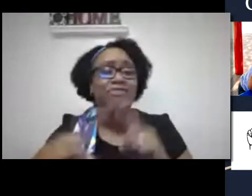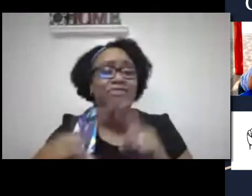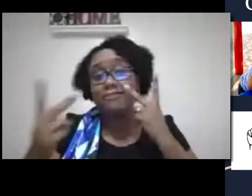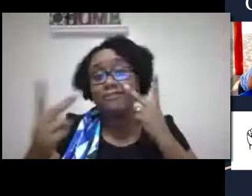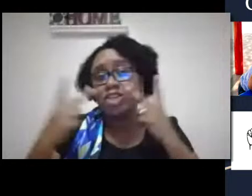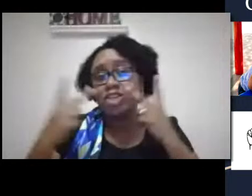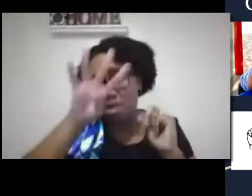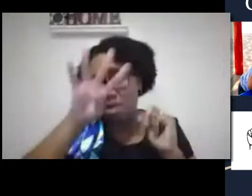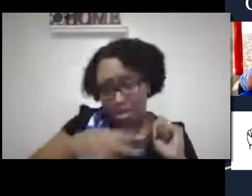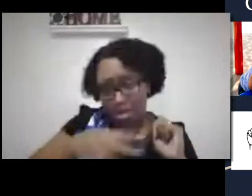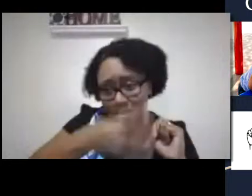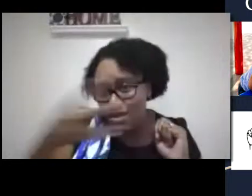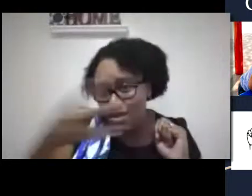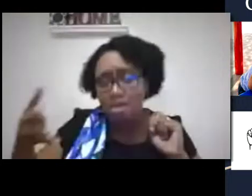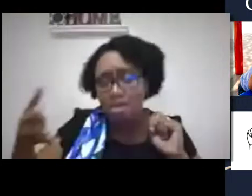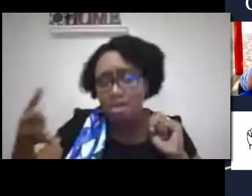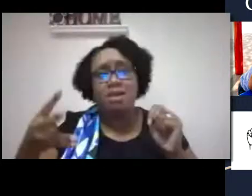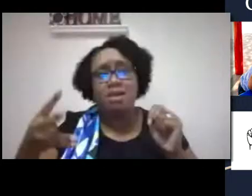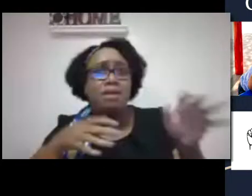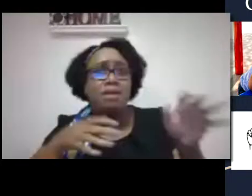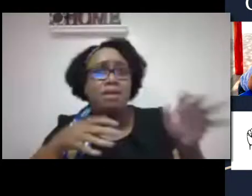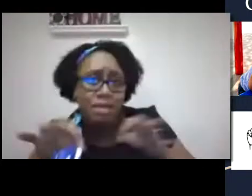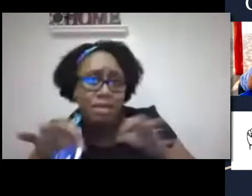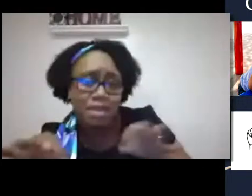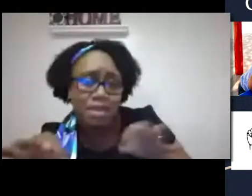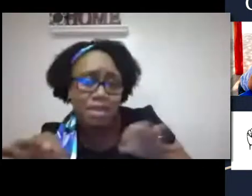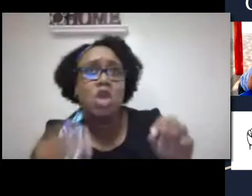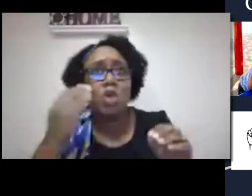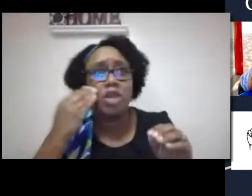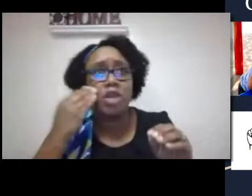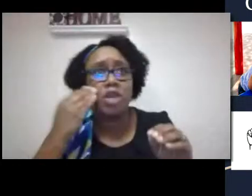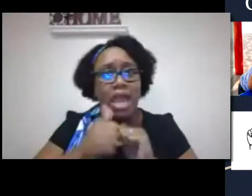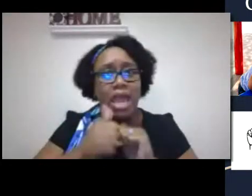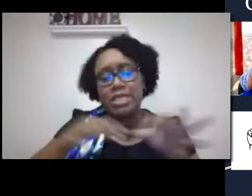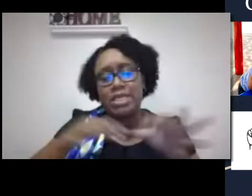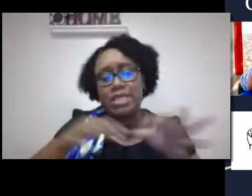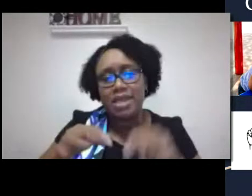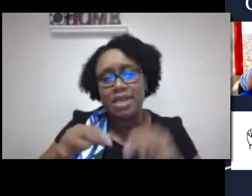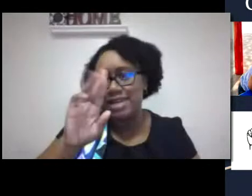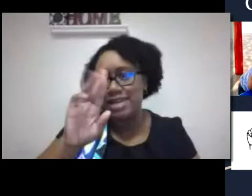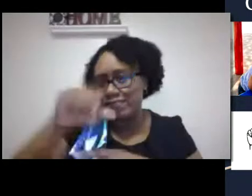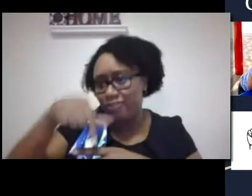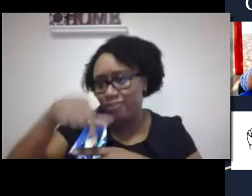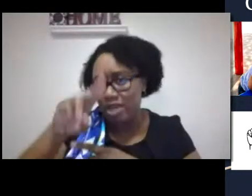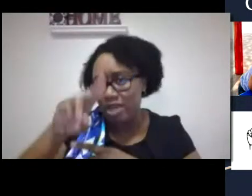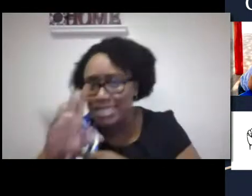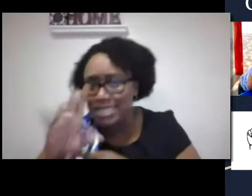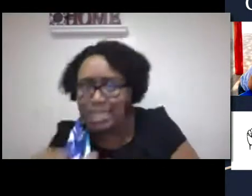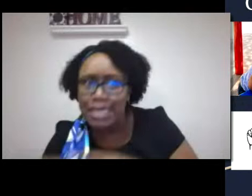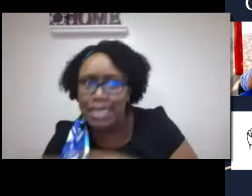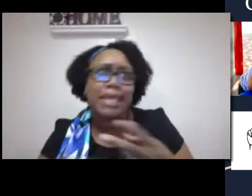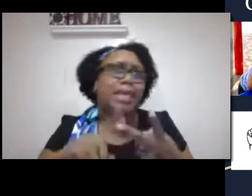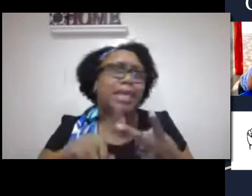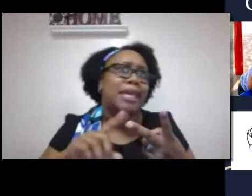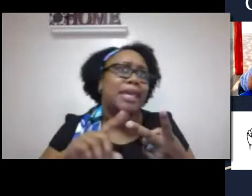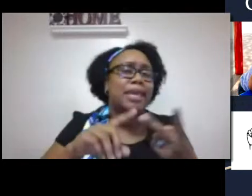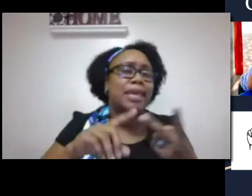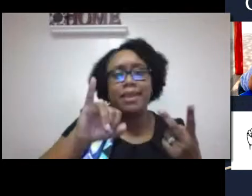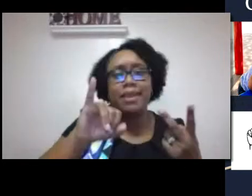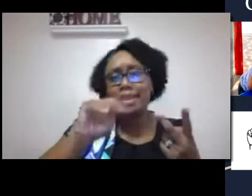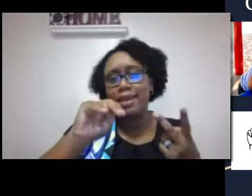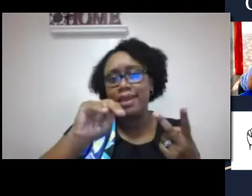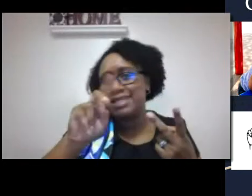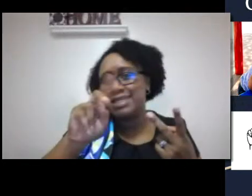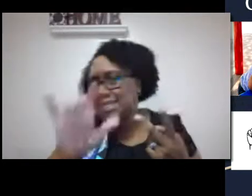We know how to talk about an audiogram. We get into the nitty gritty of this decibel